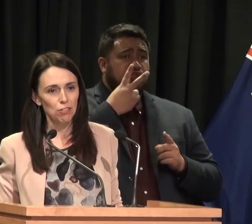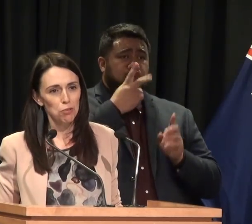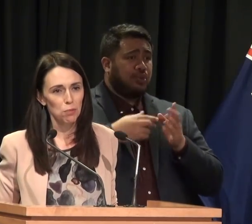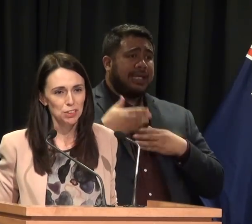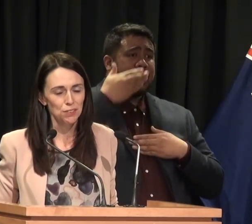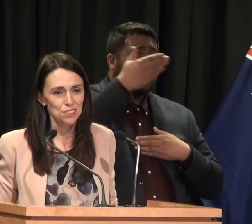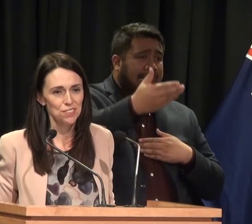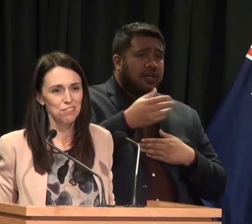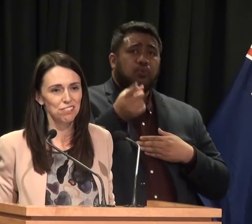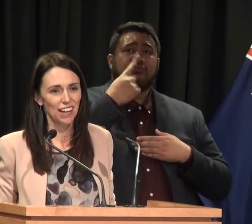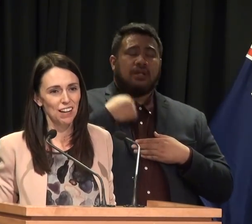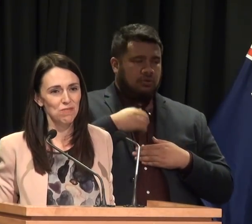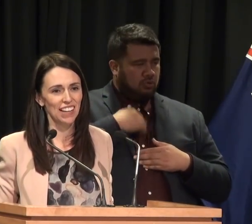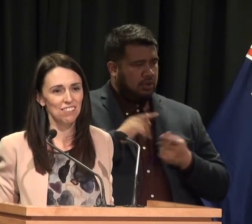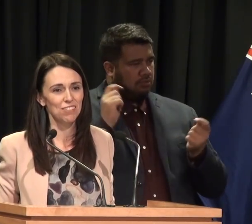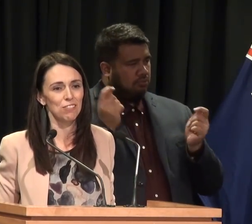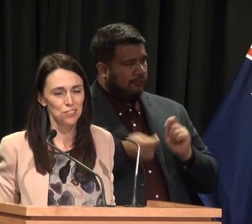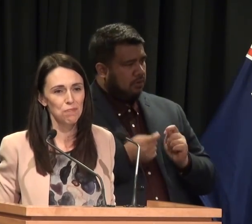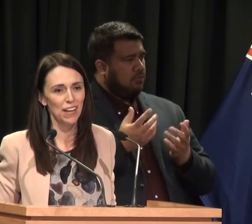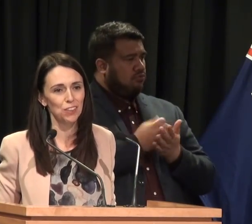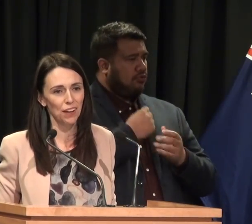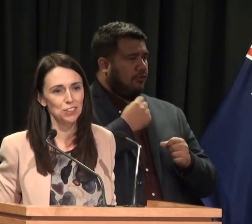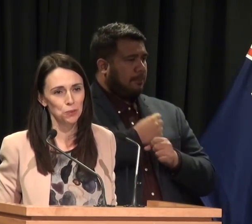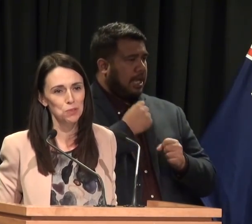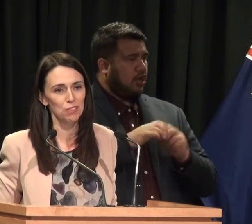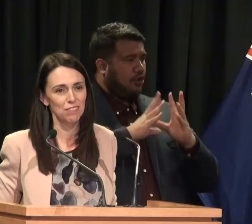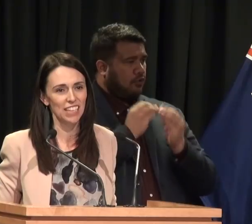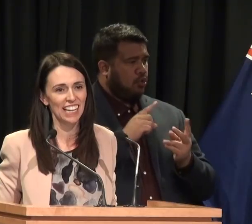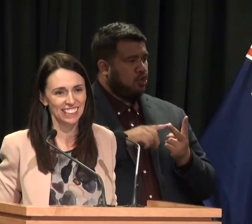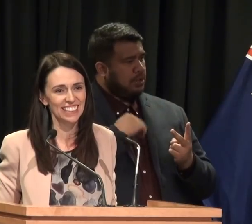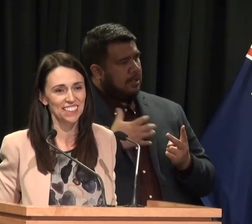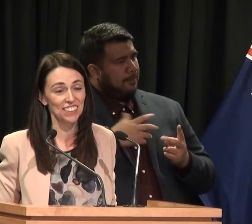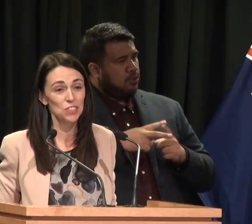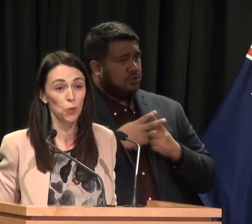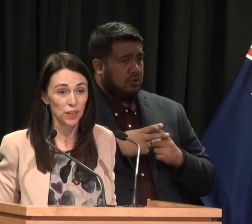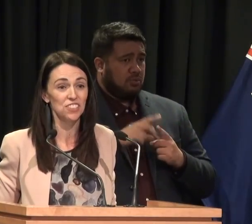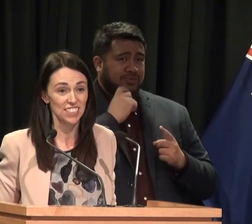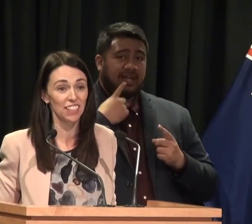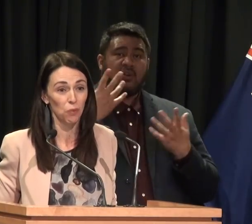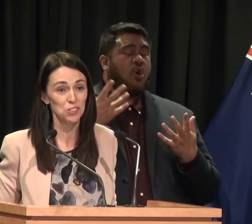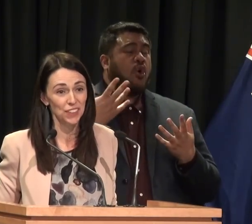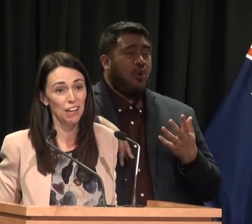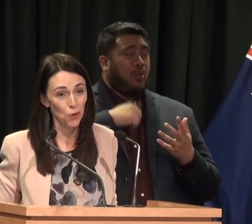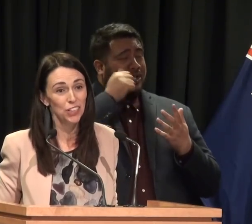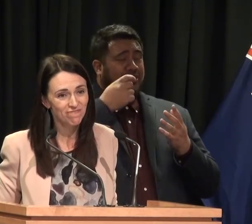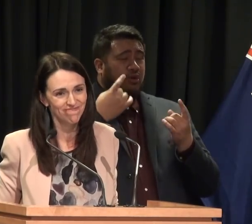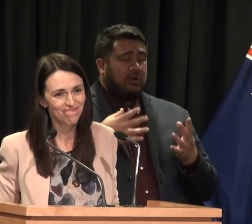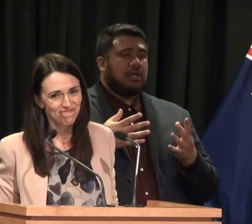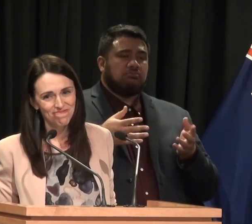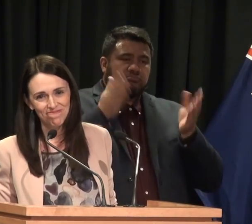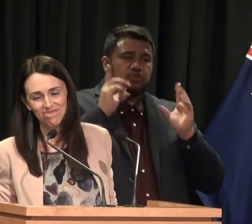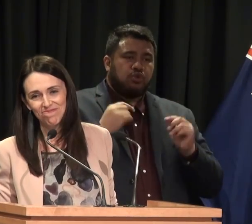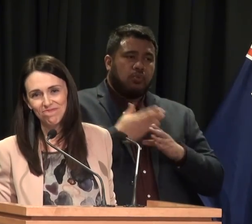you need reform for the Reserve Bank and greater tools for them to act in these areas, or we could just get on with doing that work.